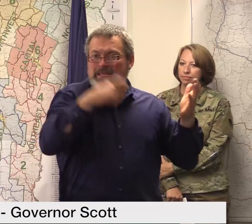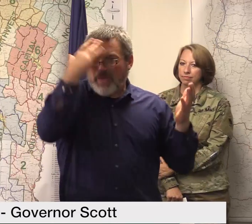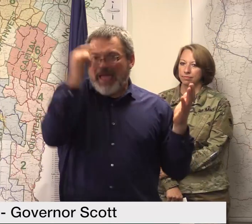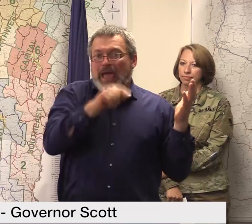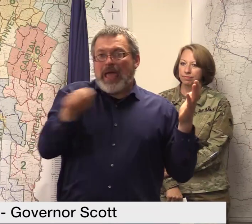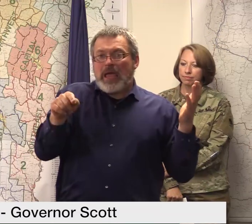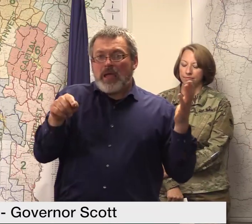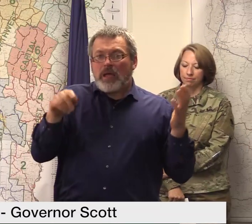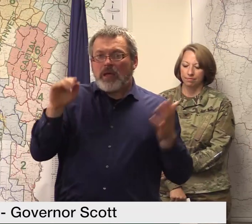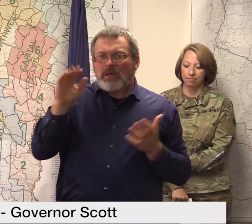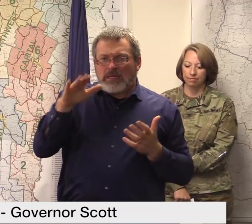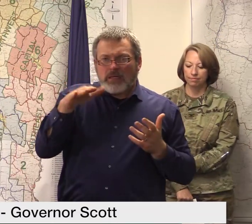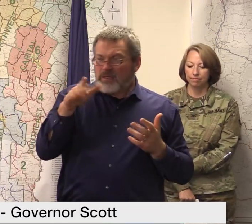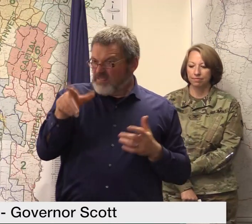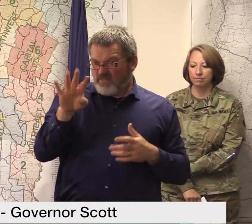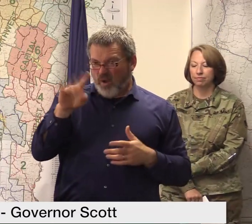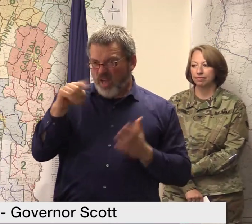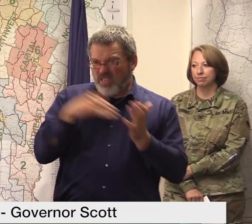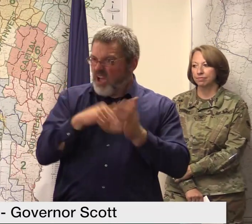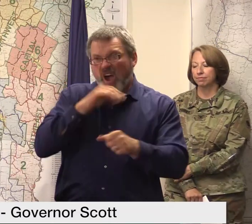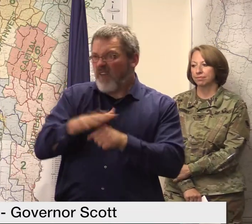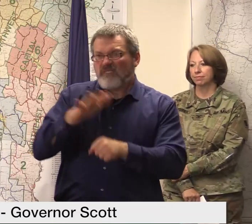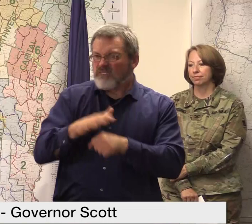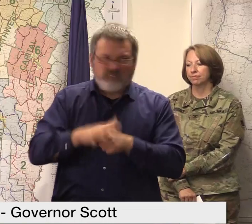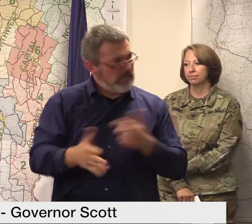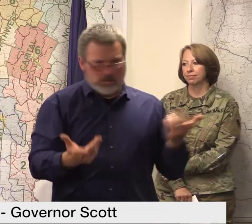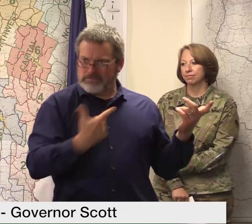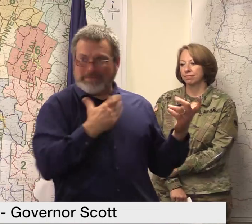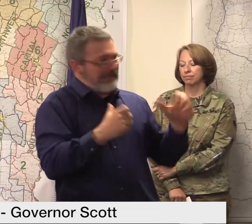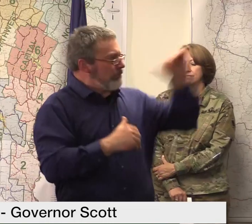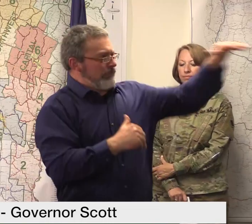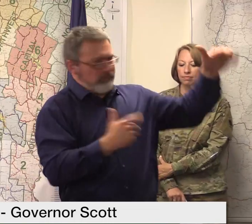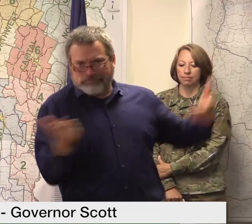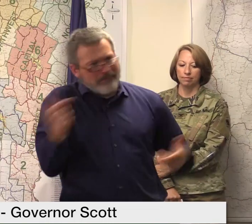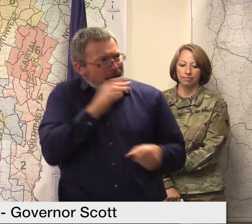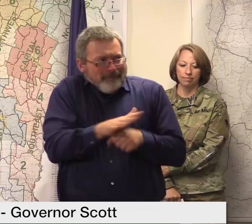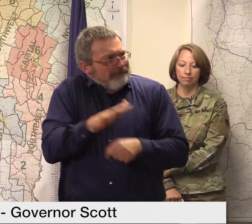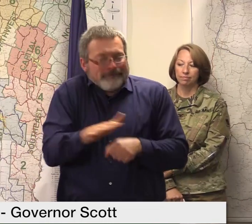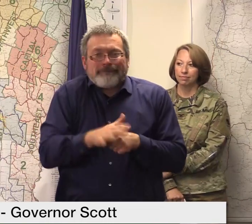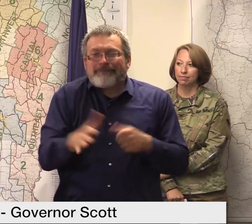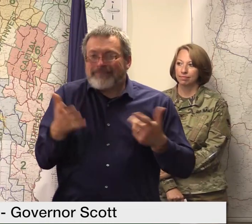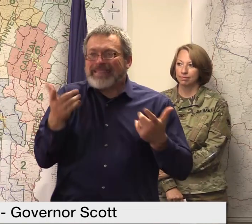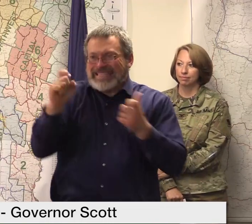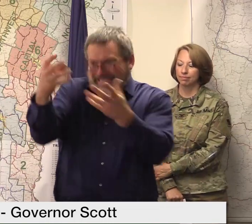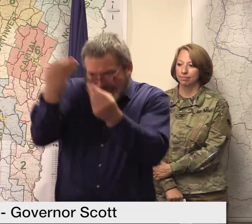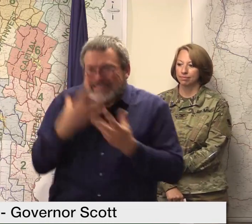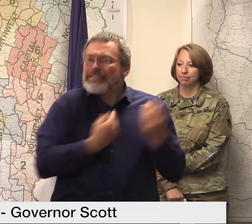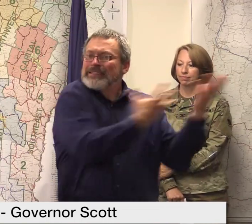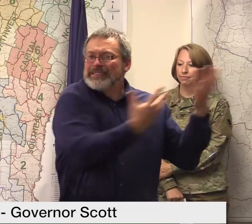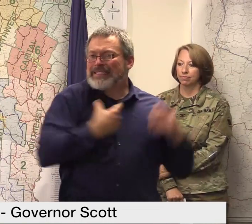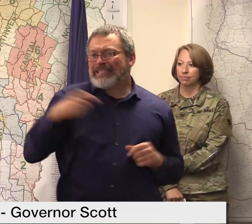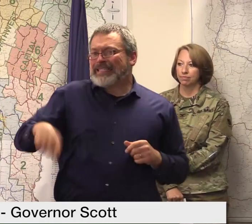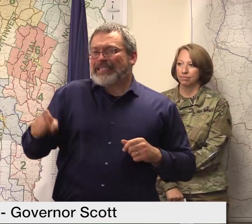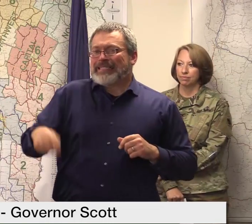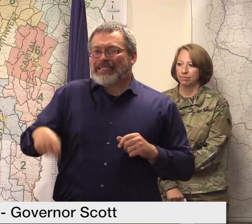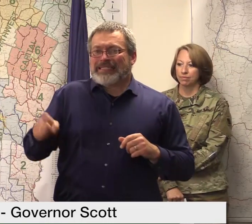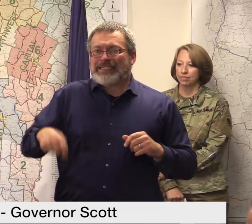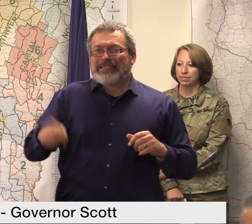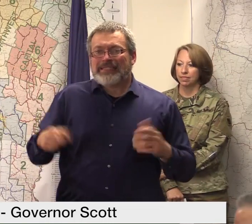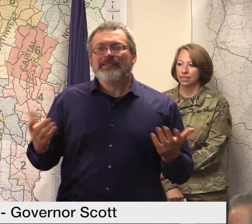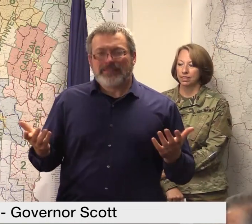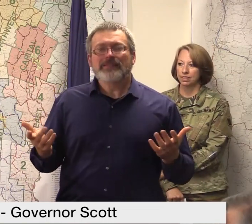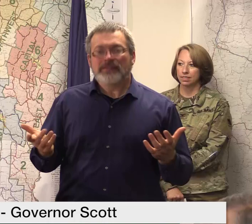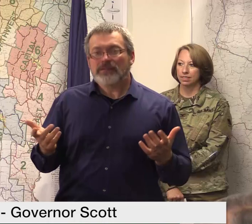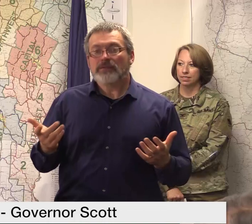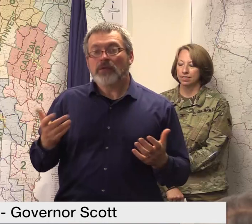that the General Roy had talked about so again we are it's not lost on